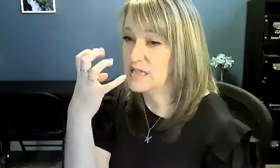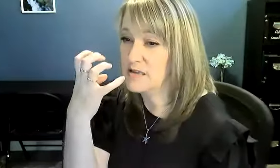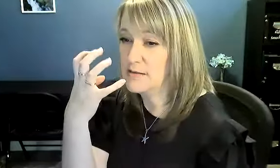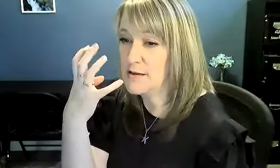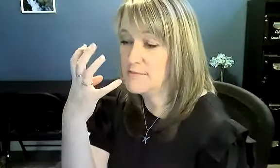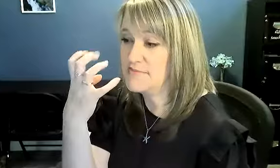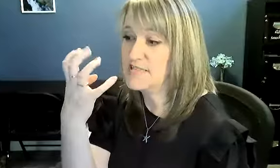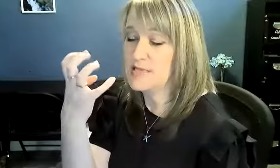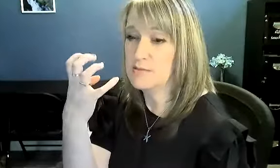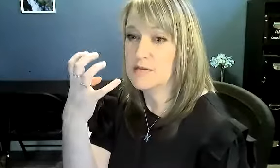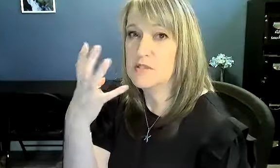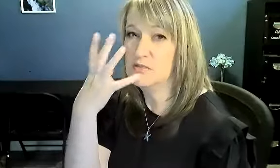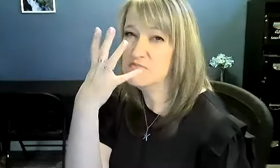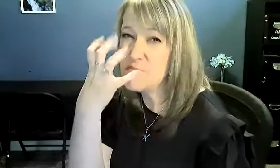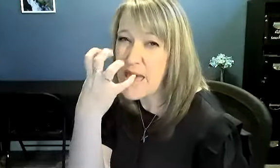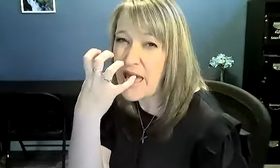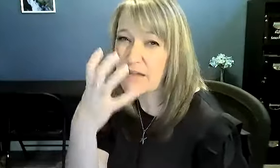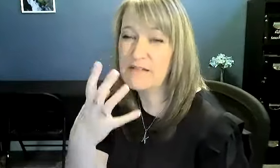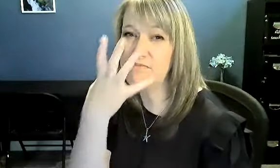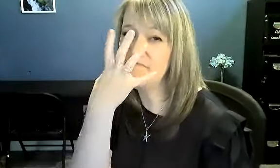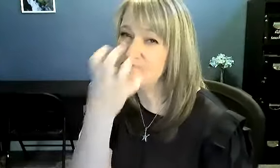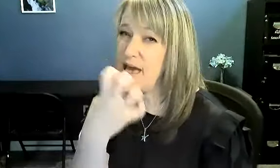it, um, this way sometimes too. Mad. Mad.